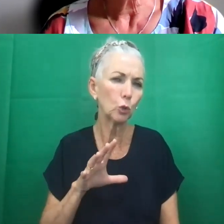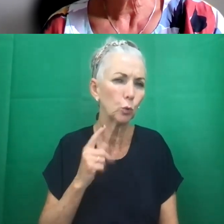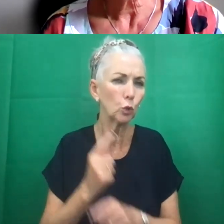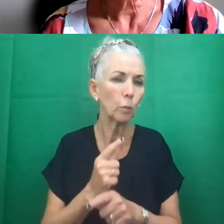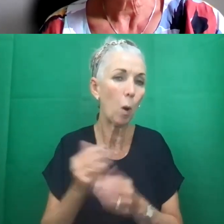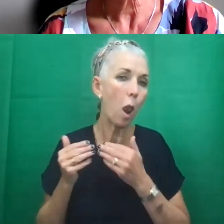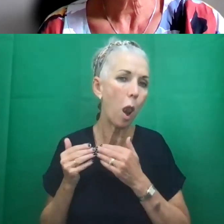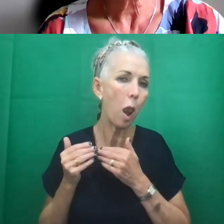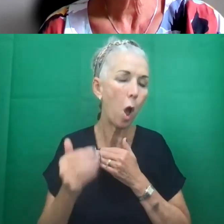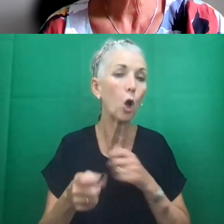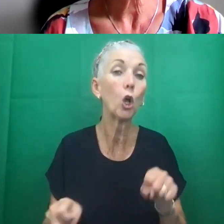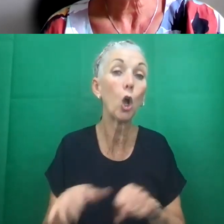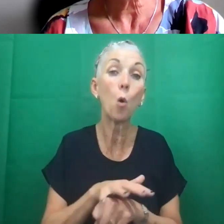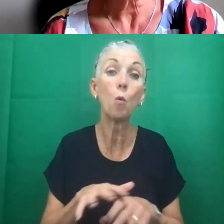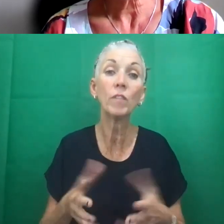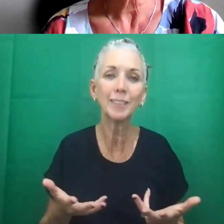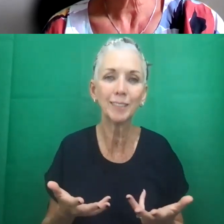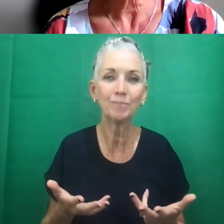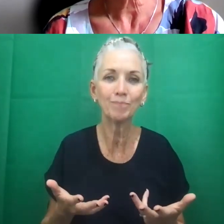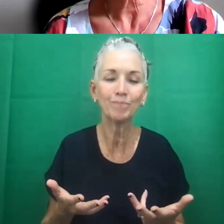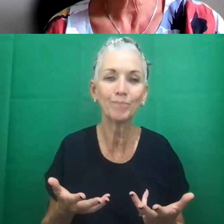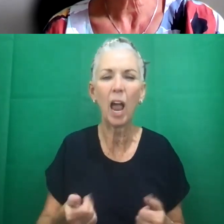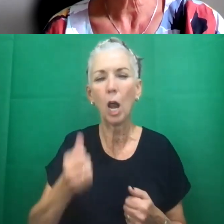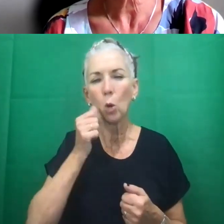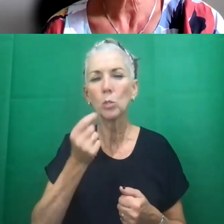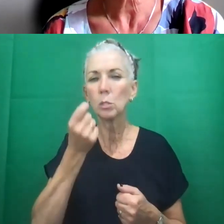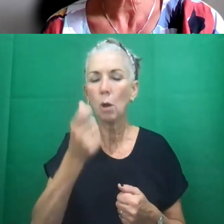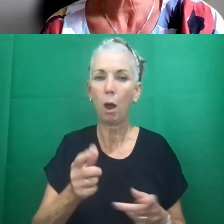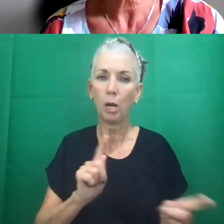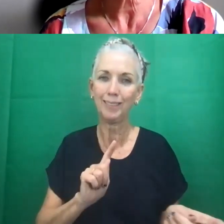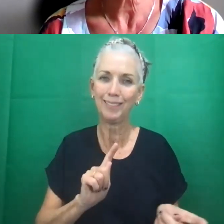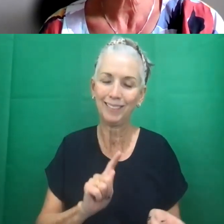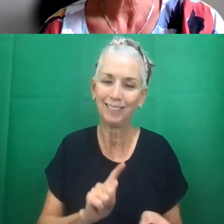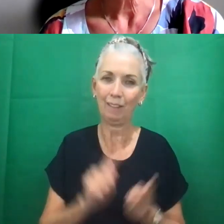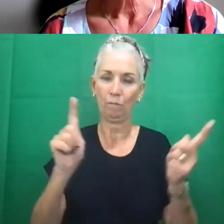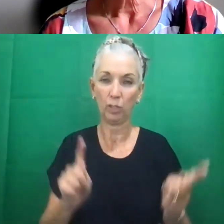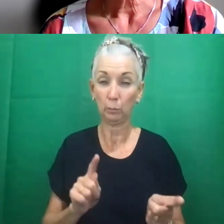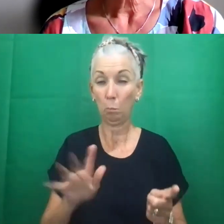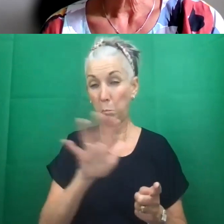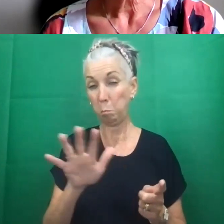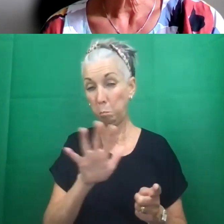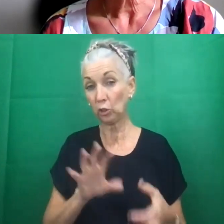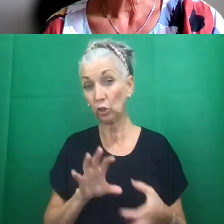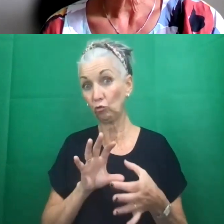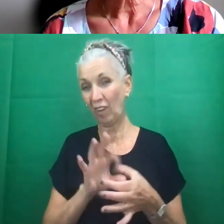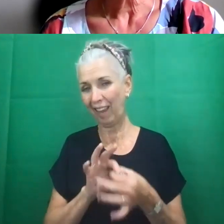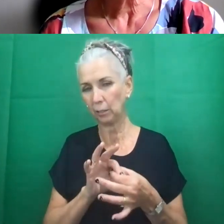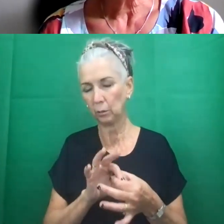as well here, because although it's slightly different, it is vaguely related. And I'm not sure,